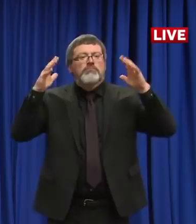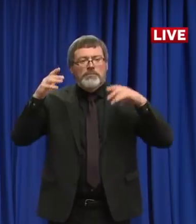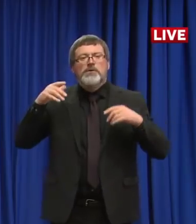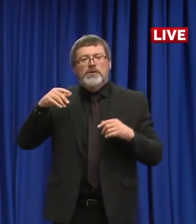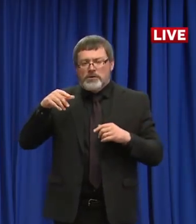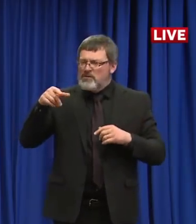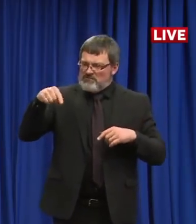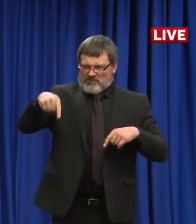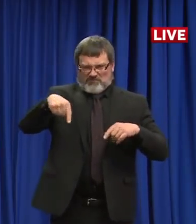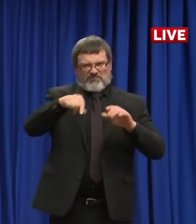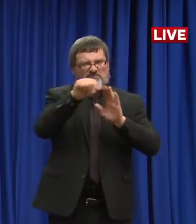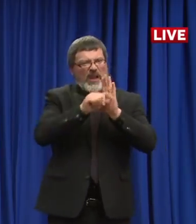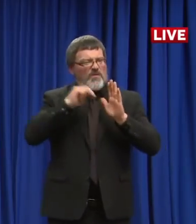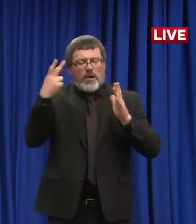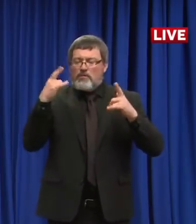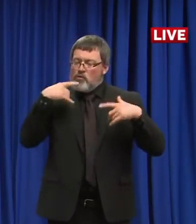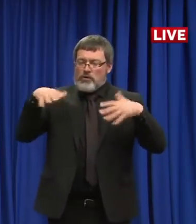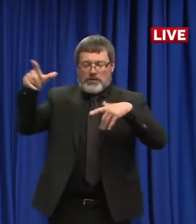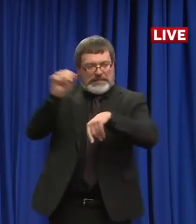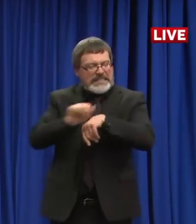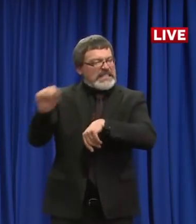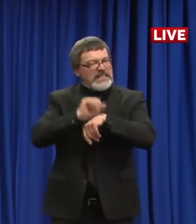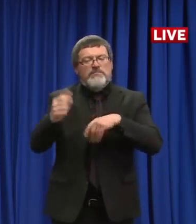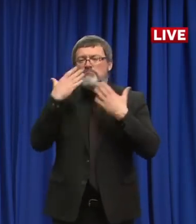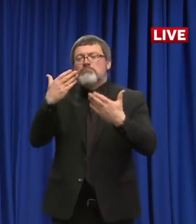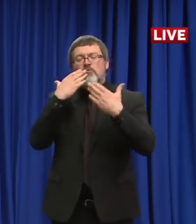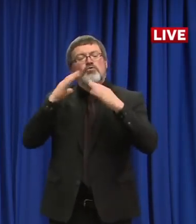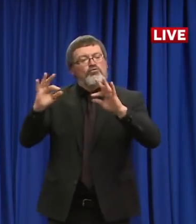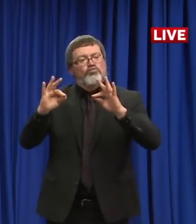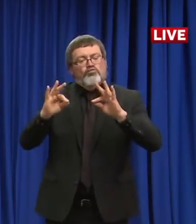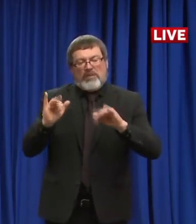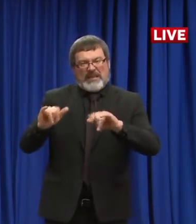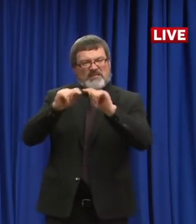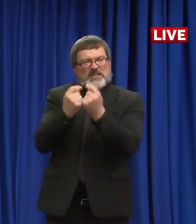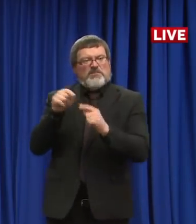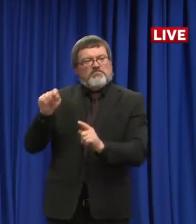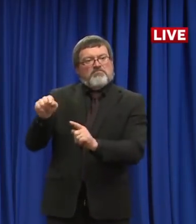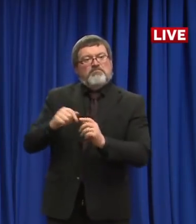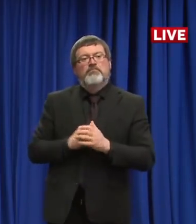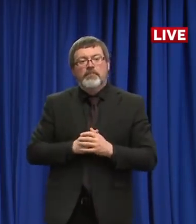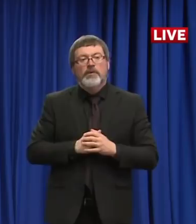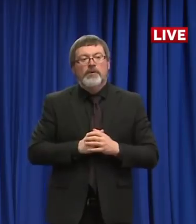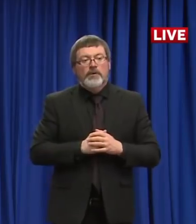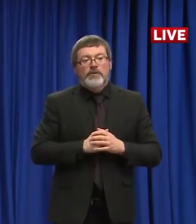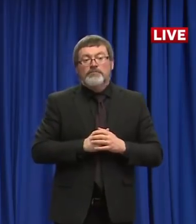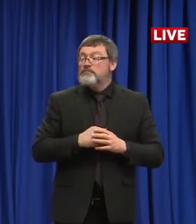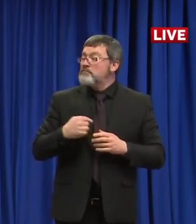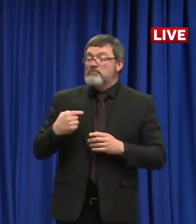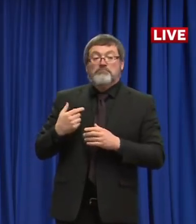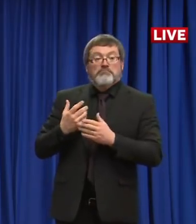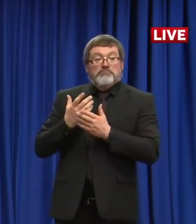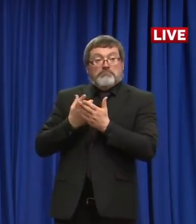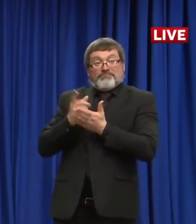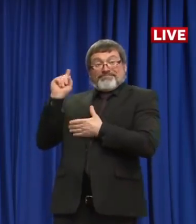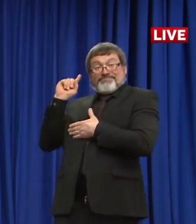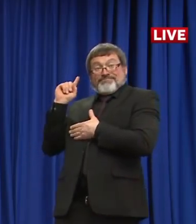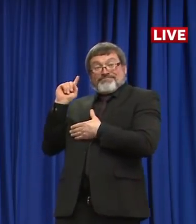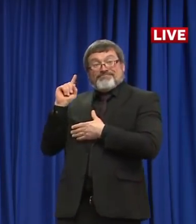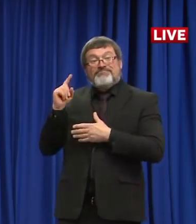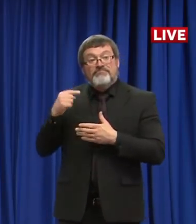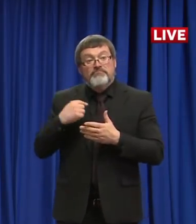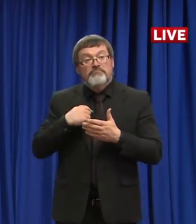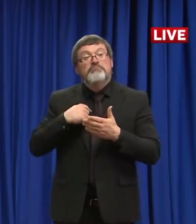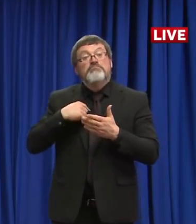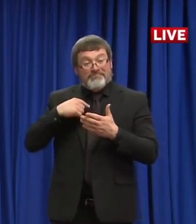We started off this afternoon by talking about and reminding the great success story of bringing in 6.6 million pieces of PPE